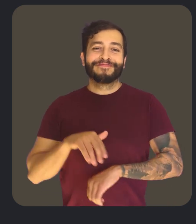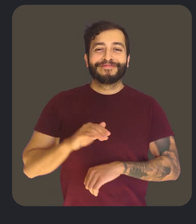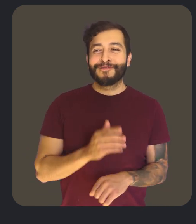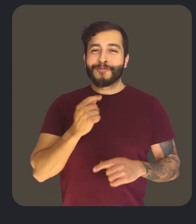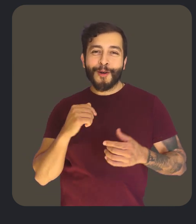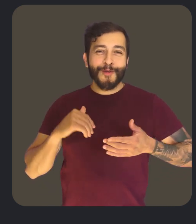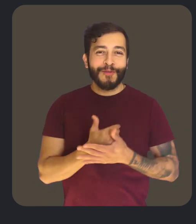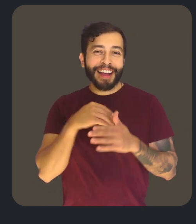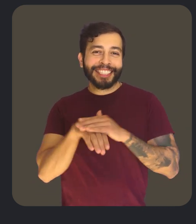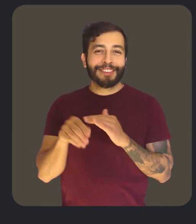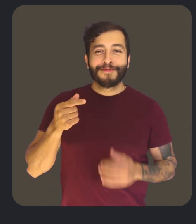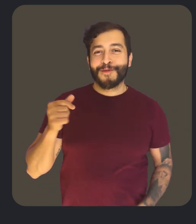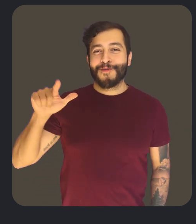What's new in accessibility at Google.